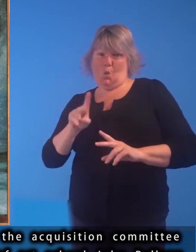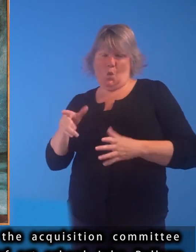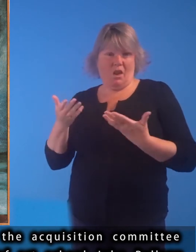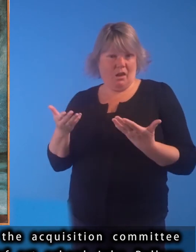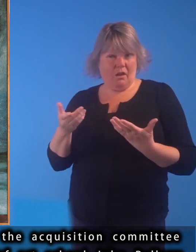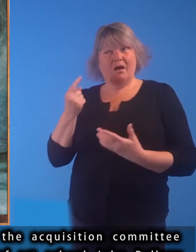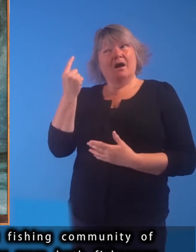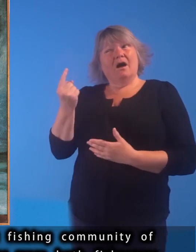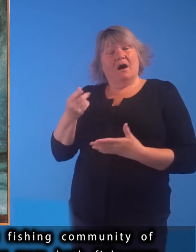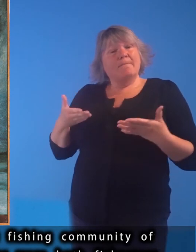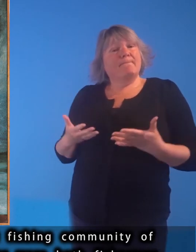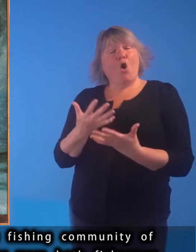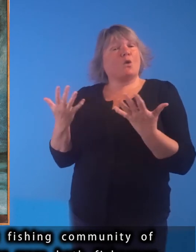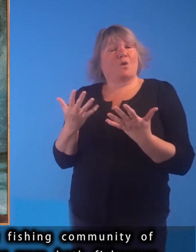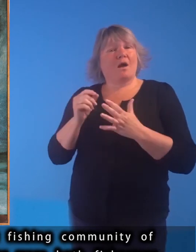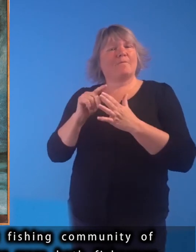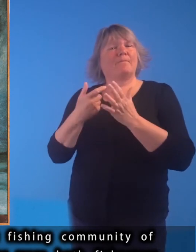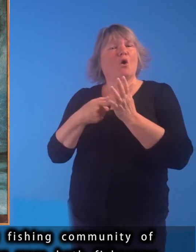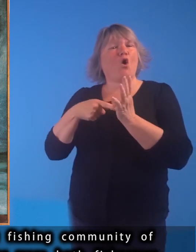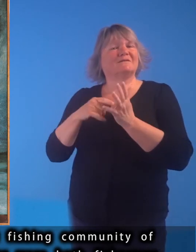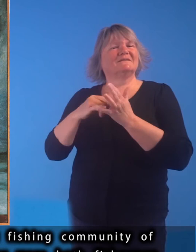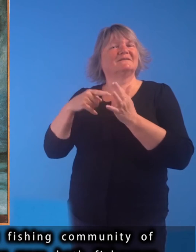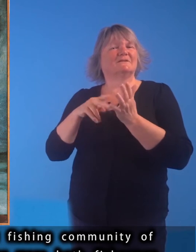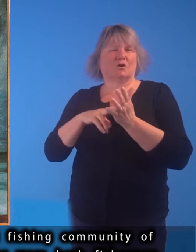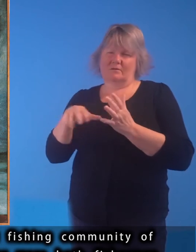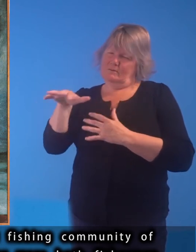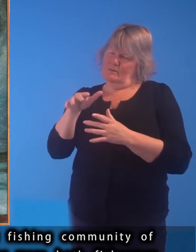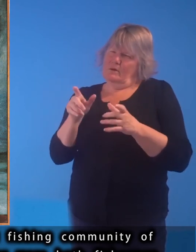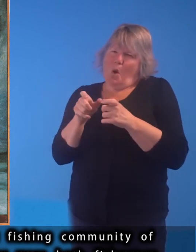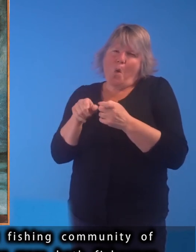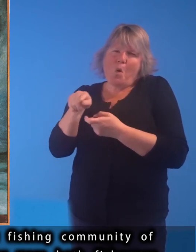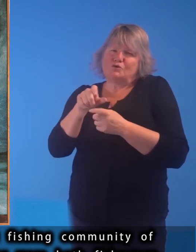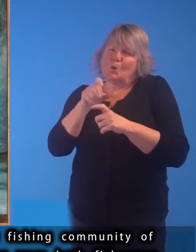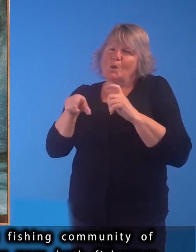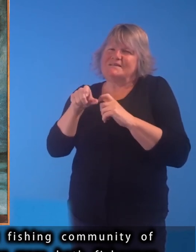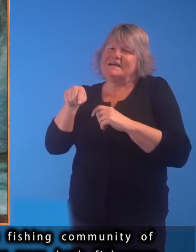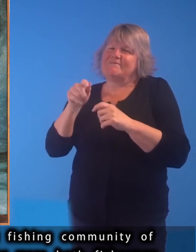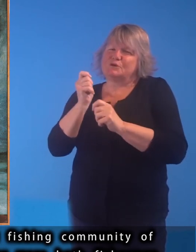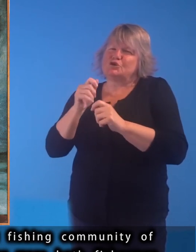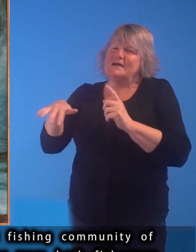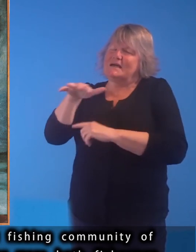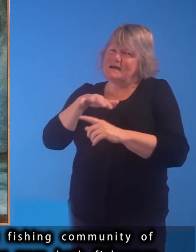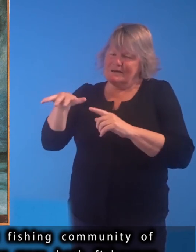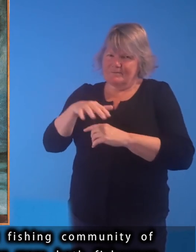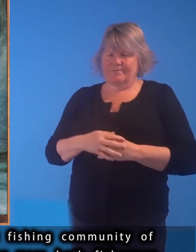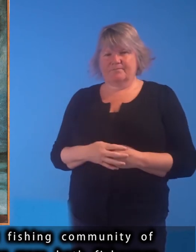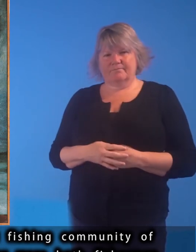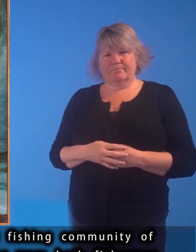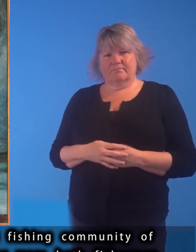Bellany. Bellany was born into the close-knit fishing community of Port Seton. His father and